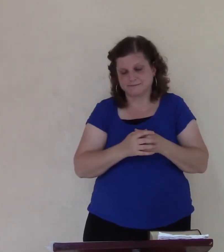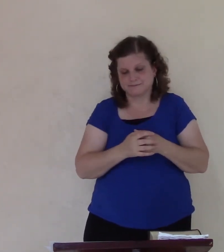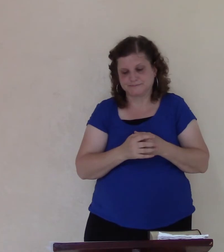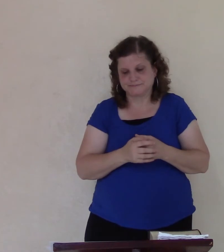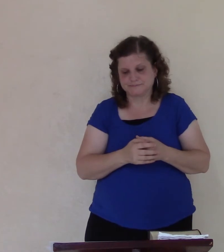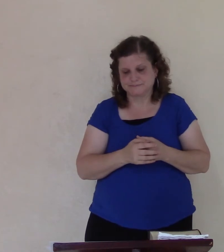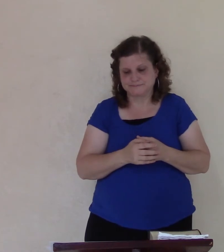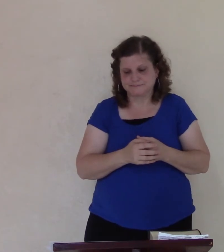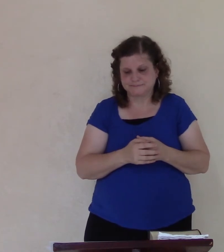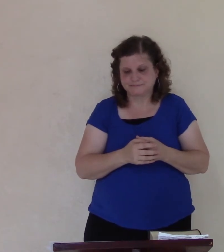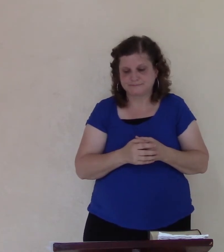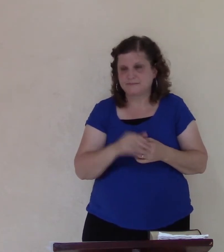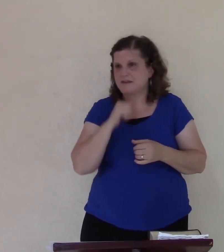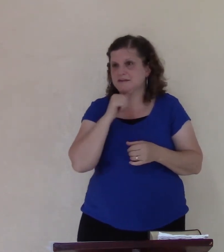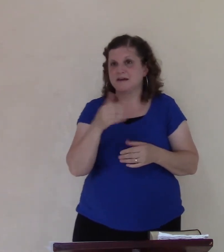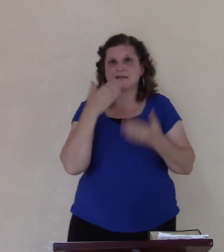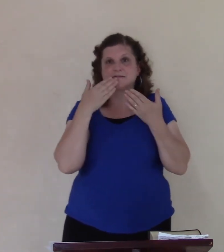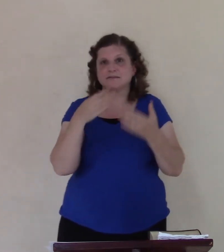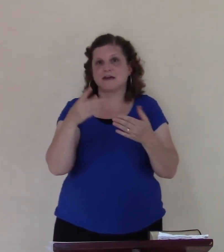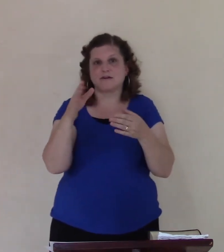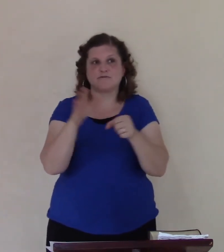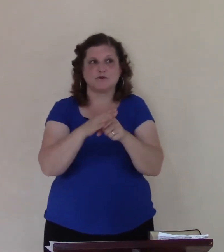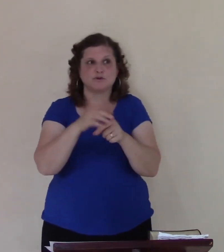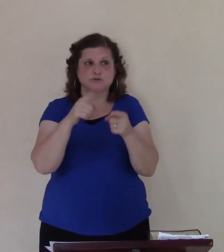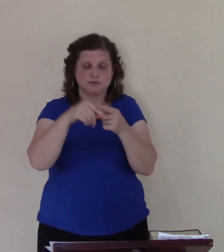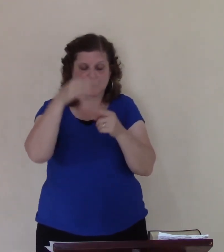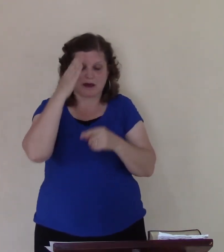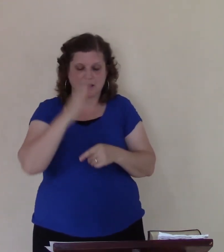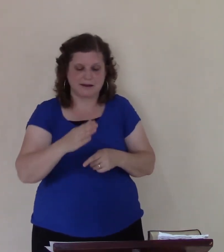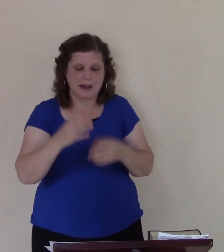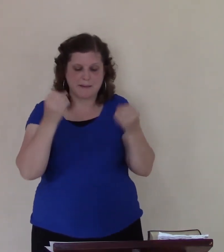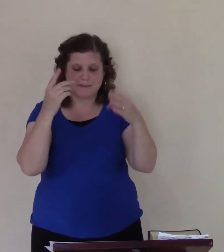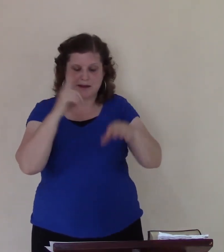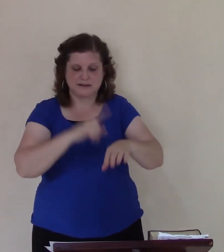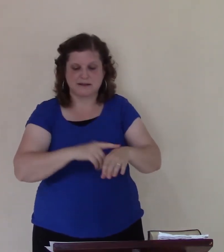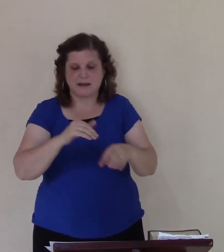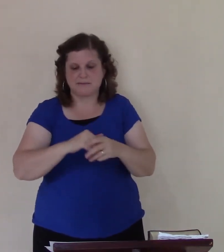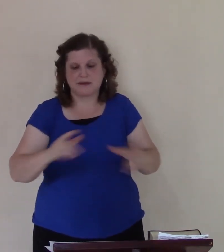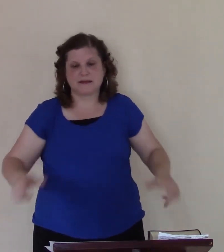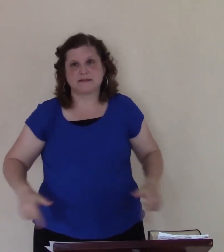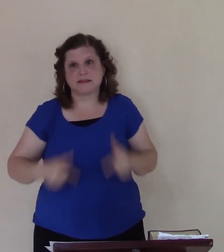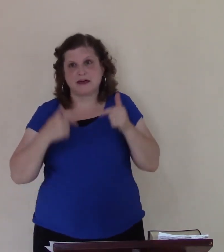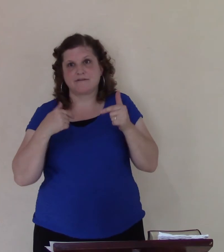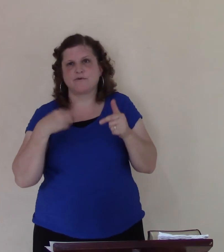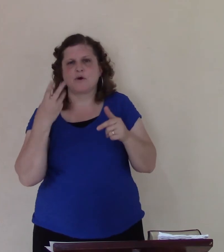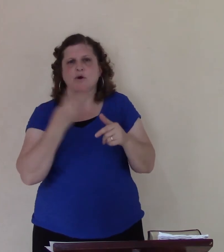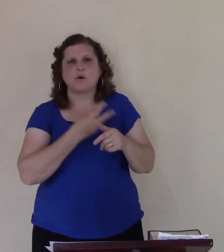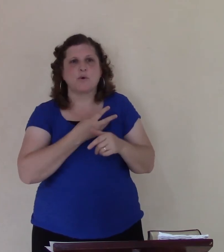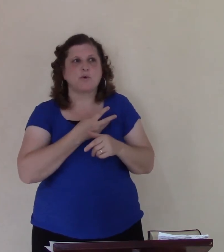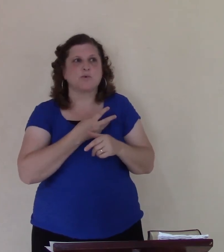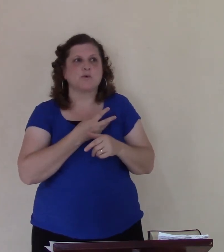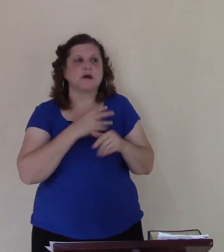he's not being thankful to God for it many times in life you get to where we expect certain things